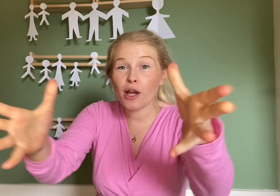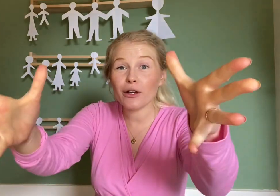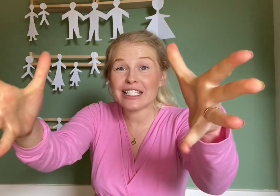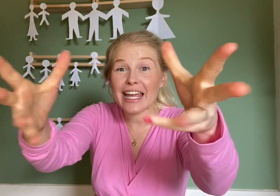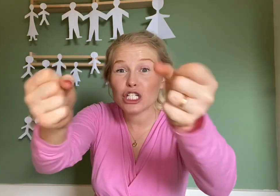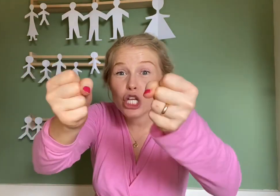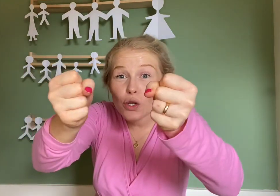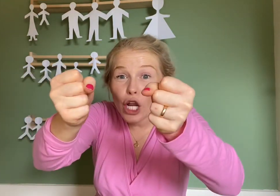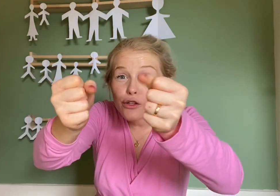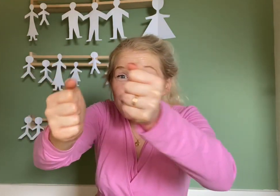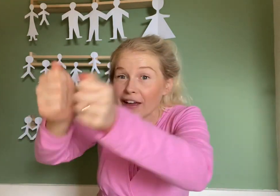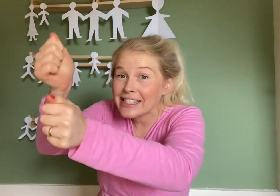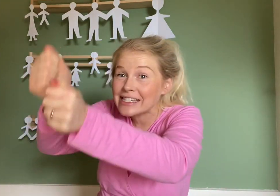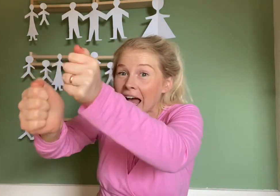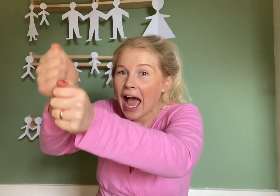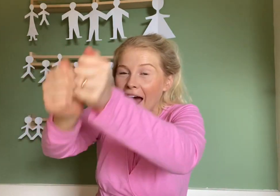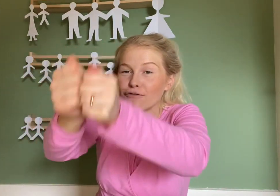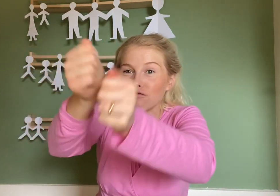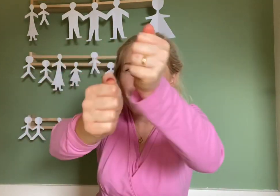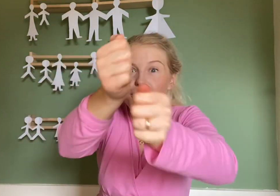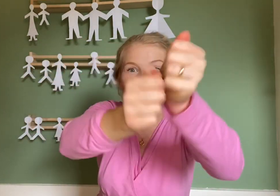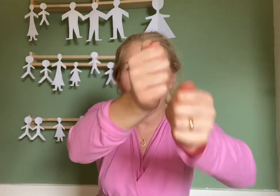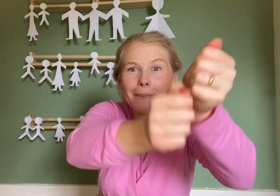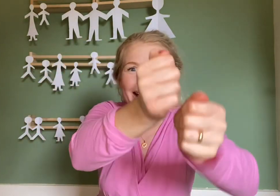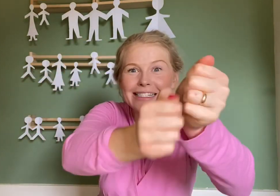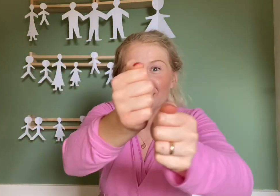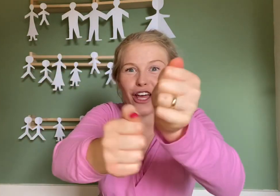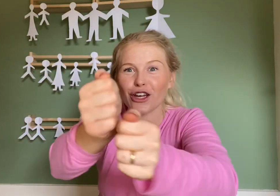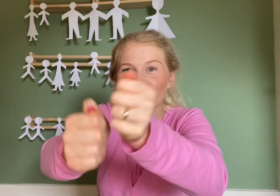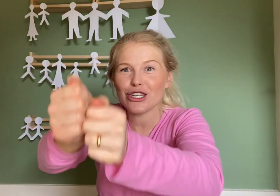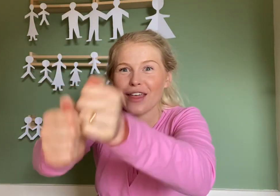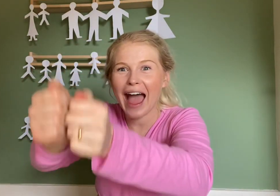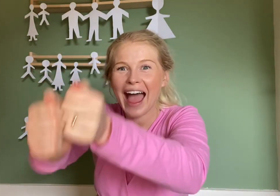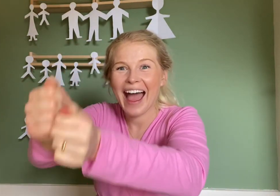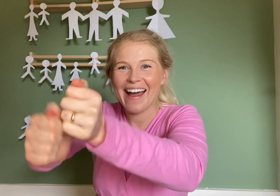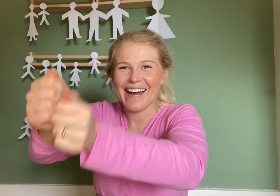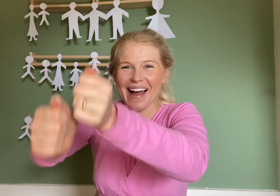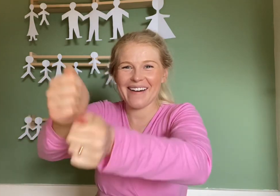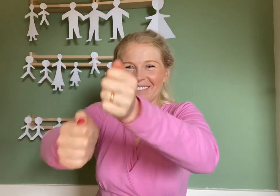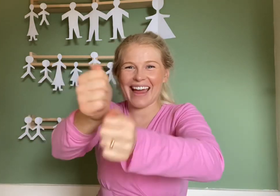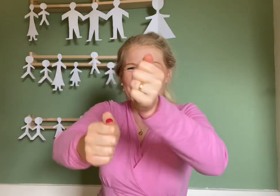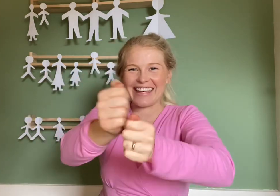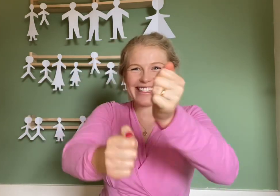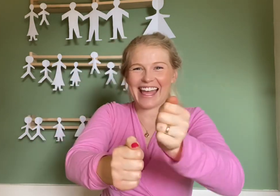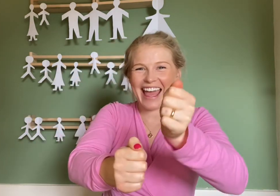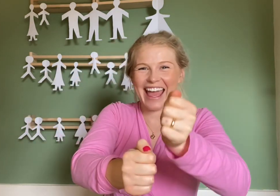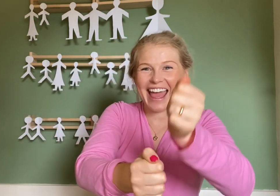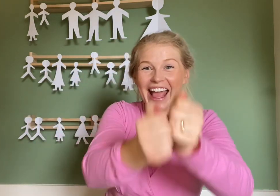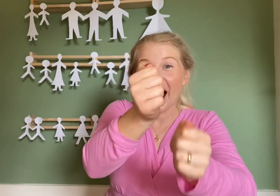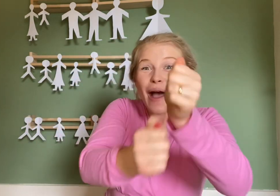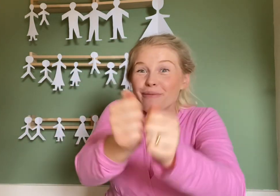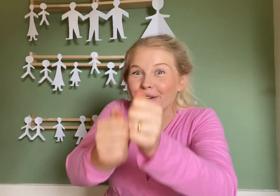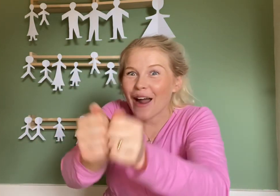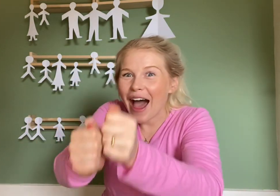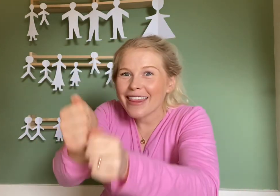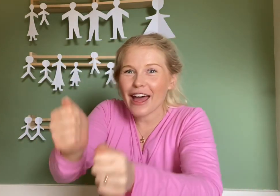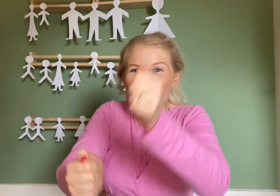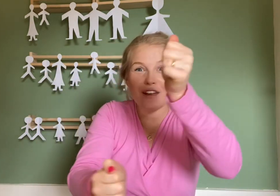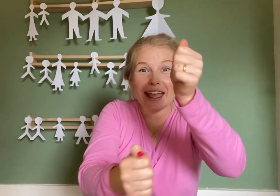I want you to take two closed fists and rub them up against each other. Can you do that? Amazing. Brother finger,